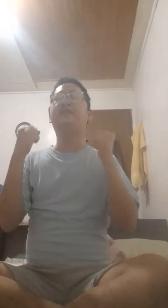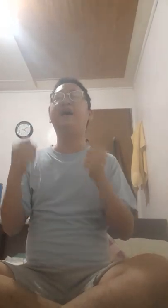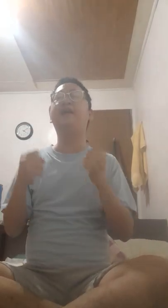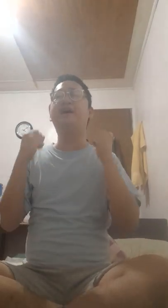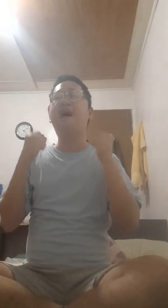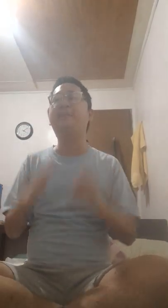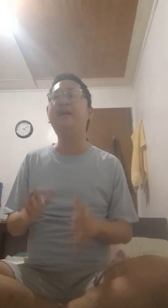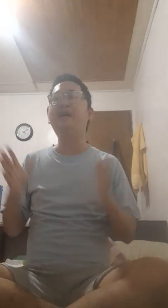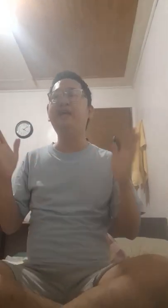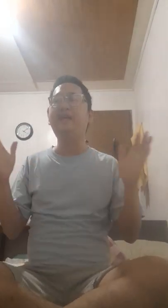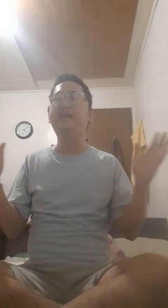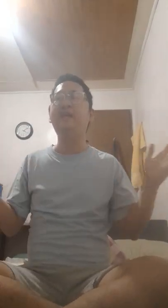gonna happen